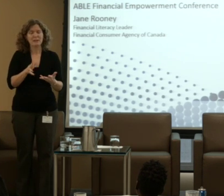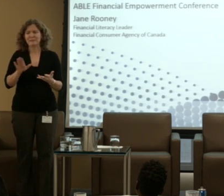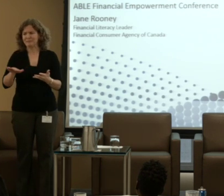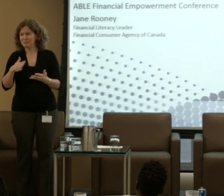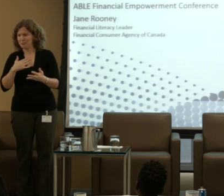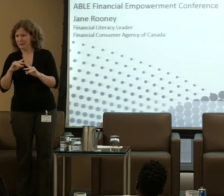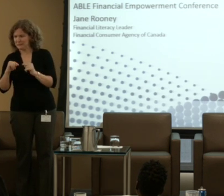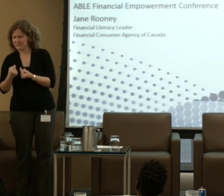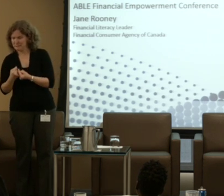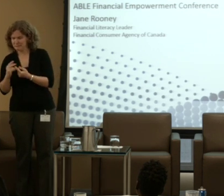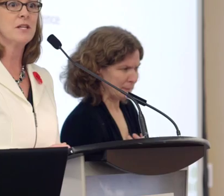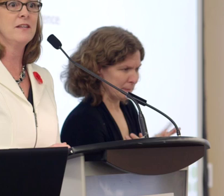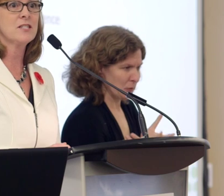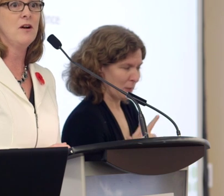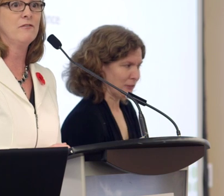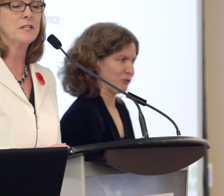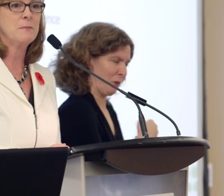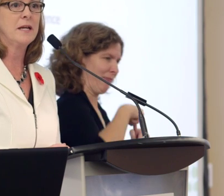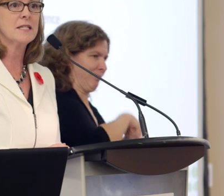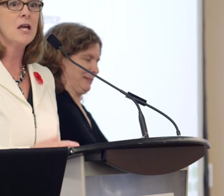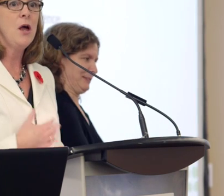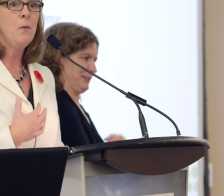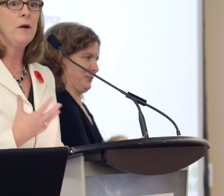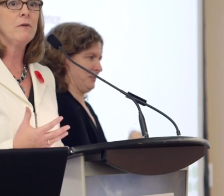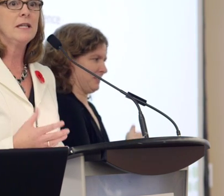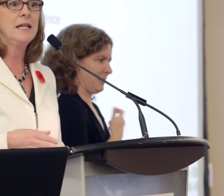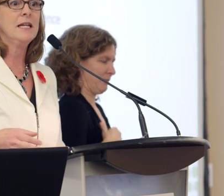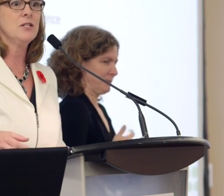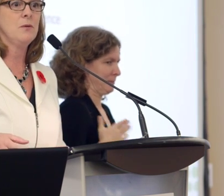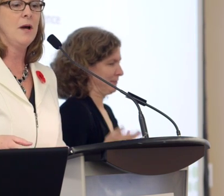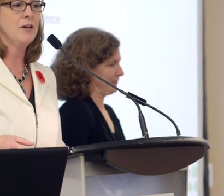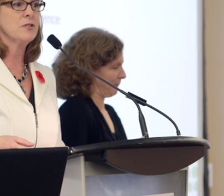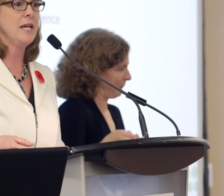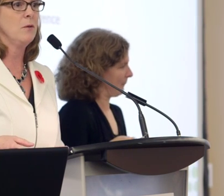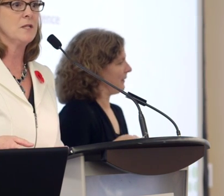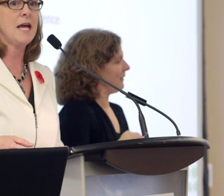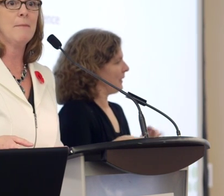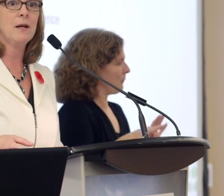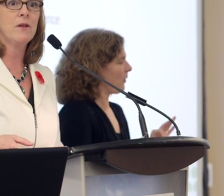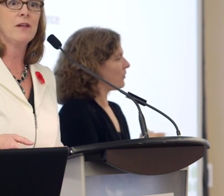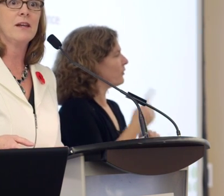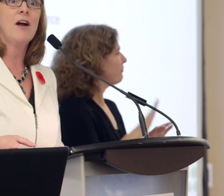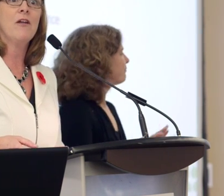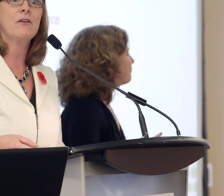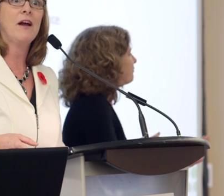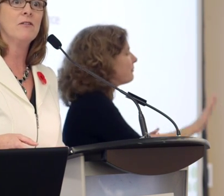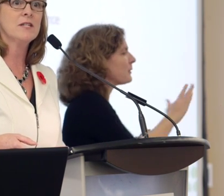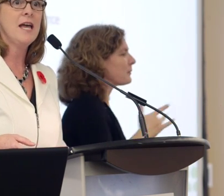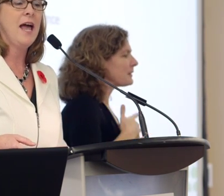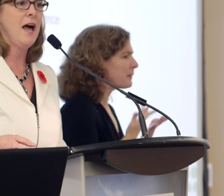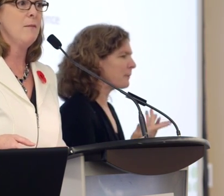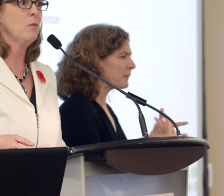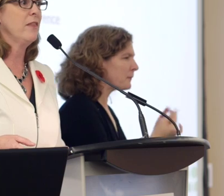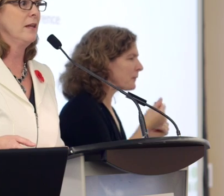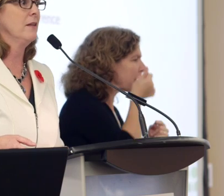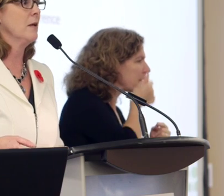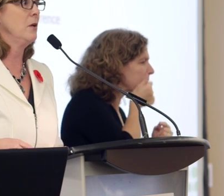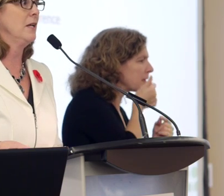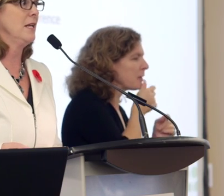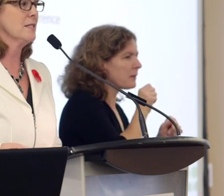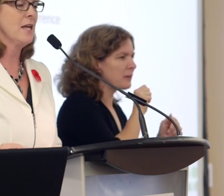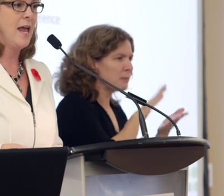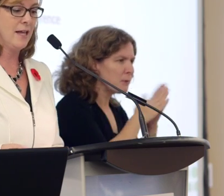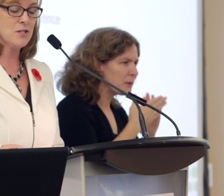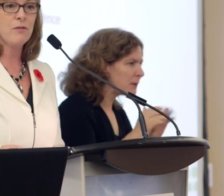team from the agency to come to this conference because we really need to understand what's happening on the ground within